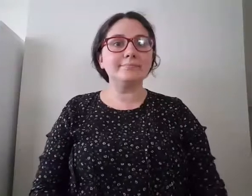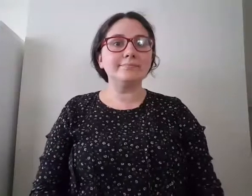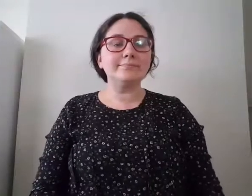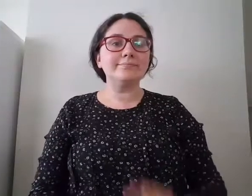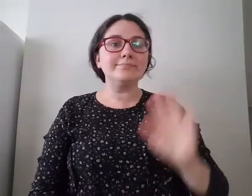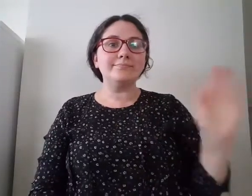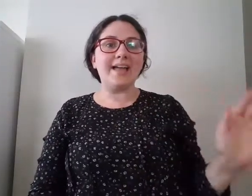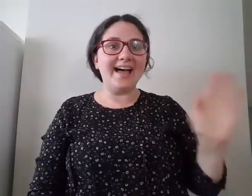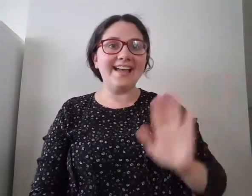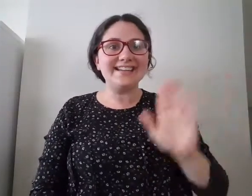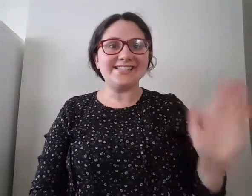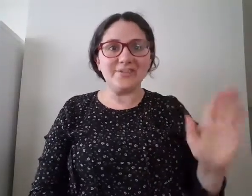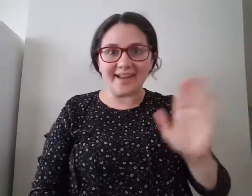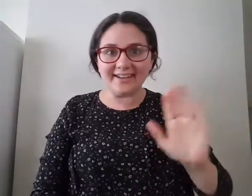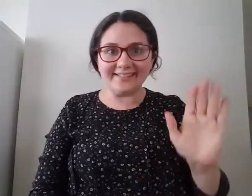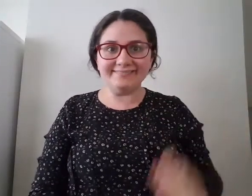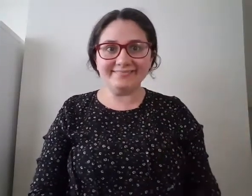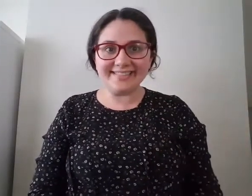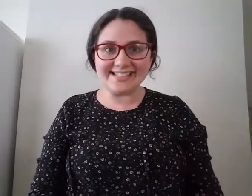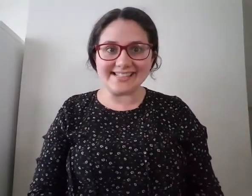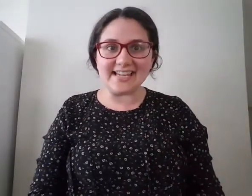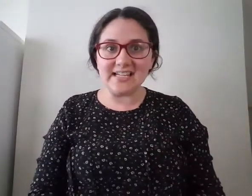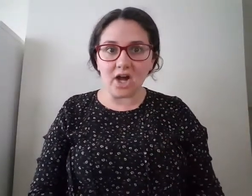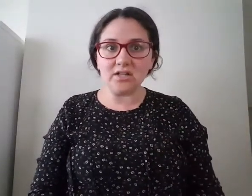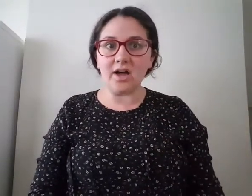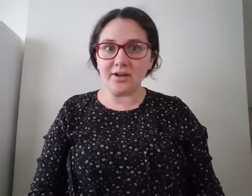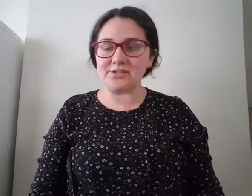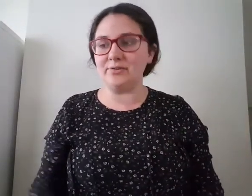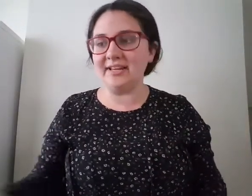Hi, it's Joanna. This is a young Austrian.